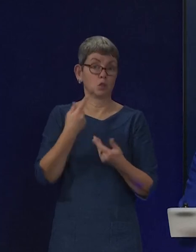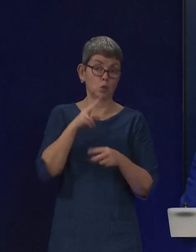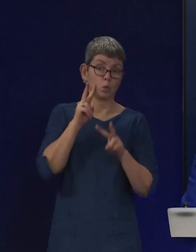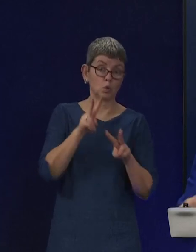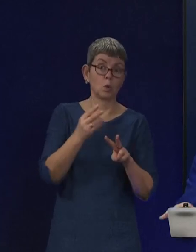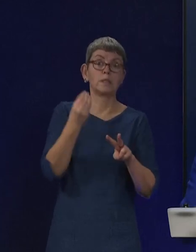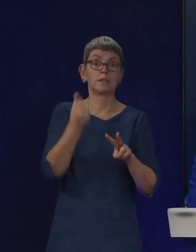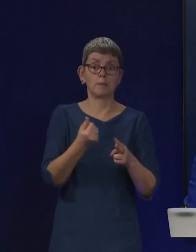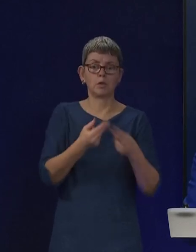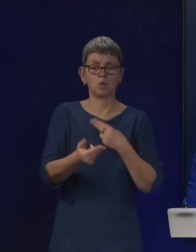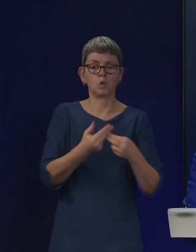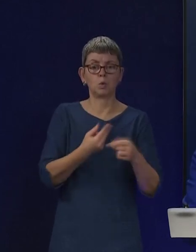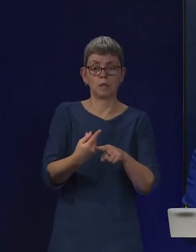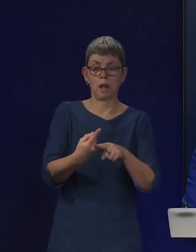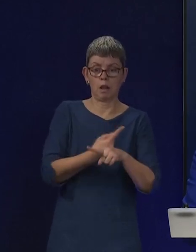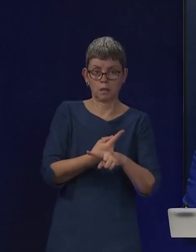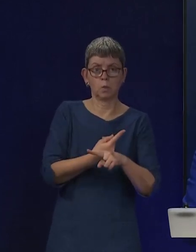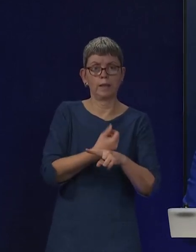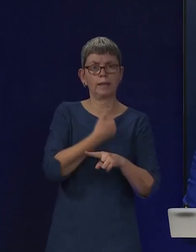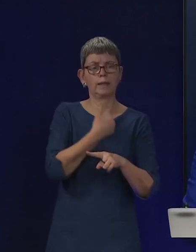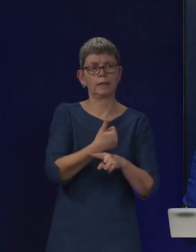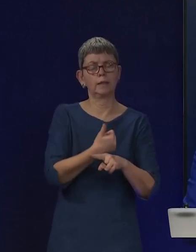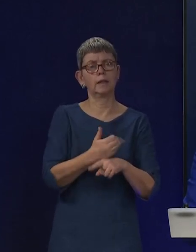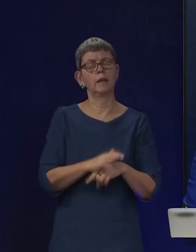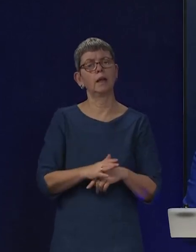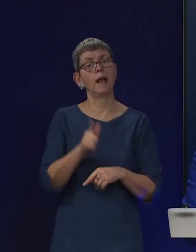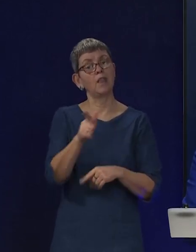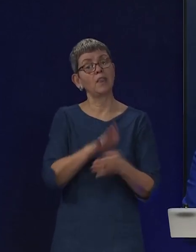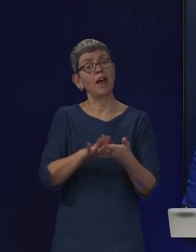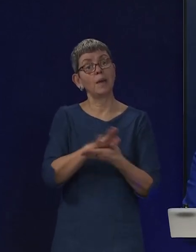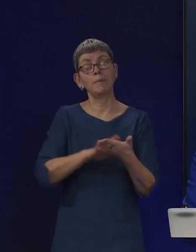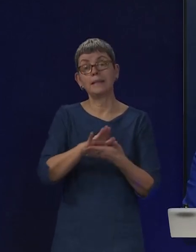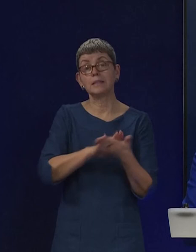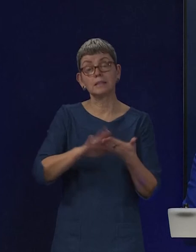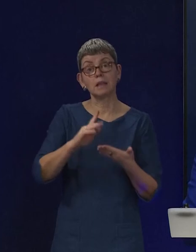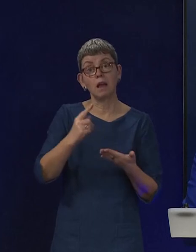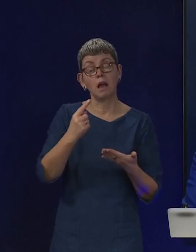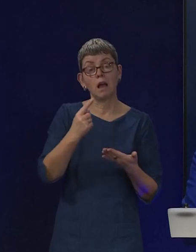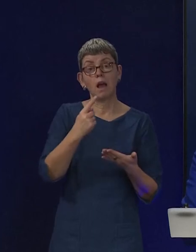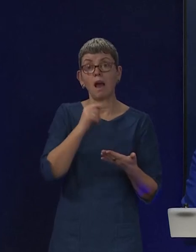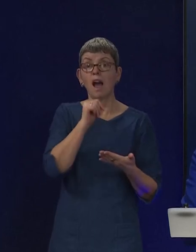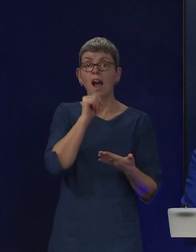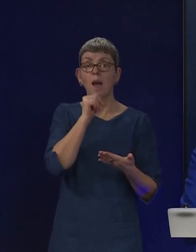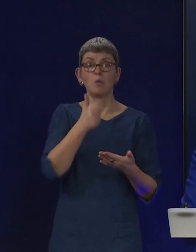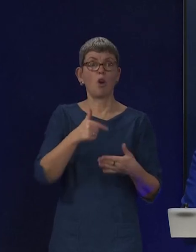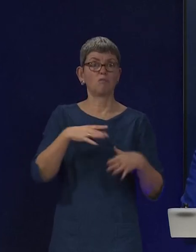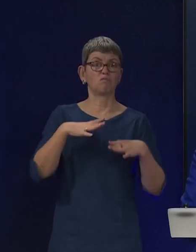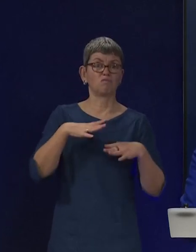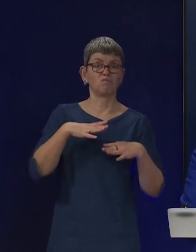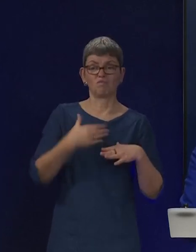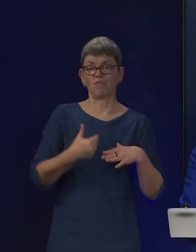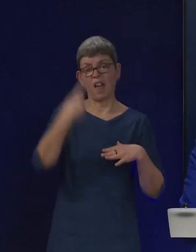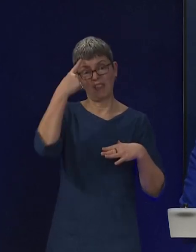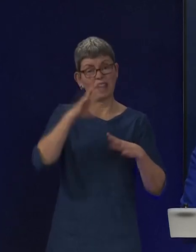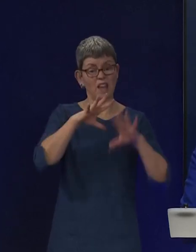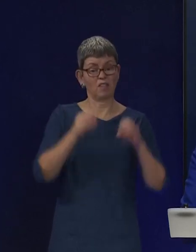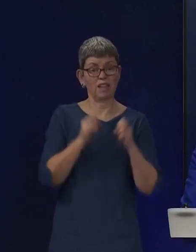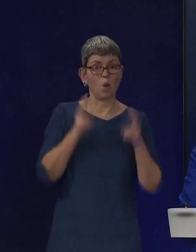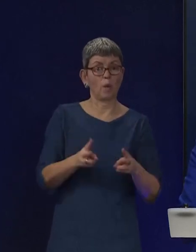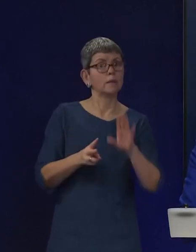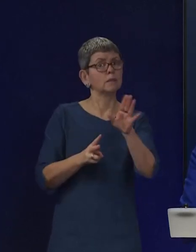week, which means, and as I said last week, I'm not complacent about this at all, but we remain